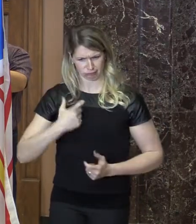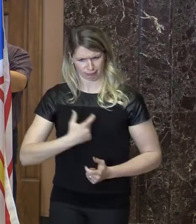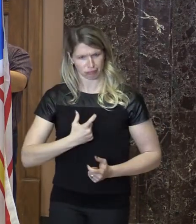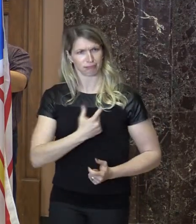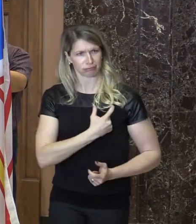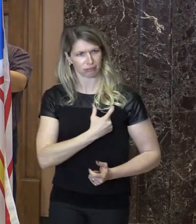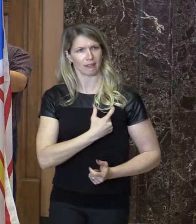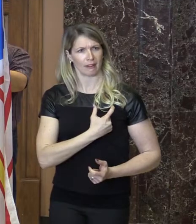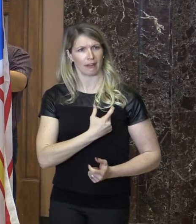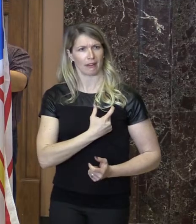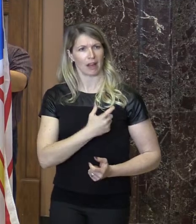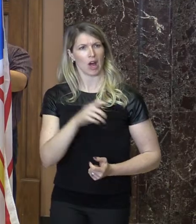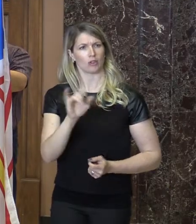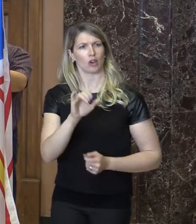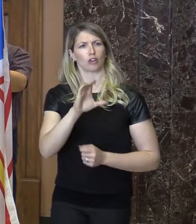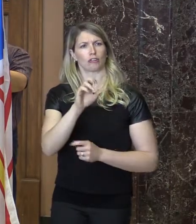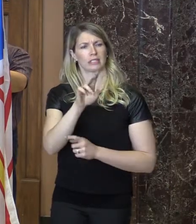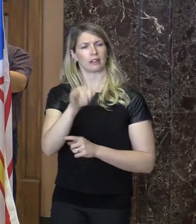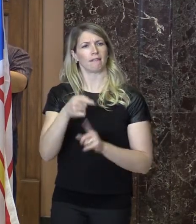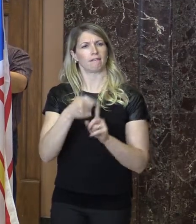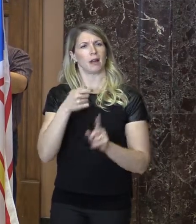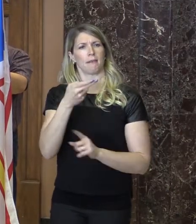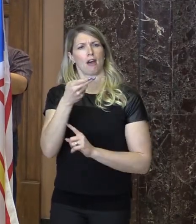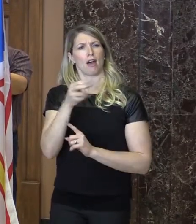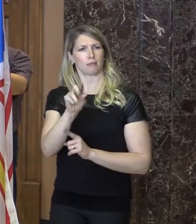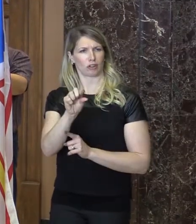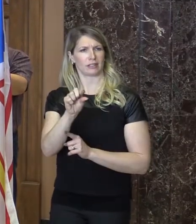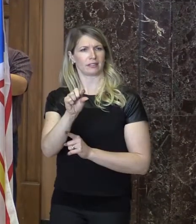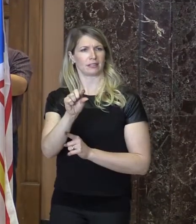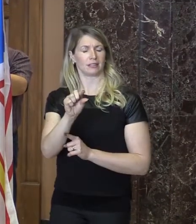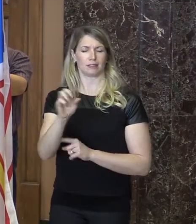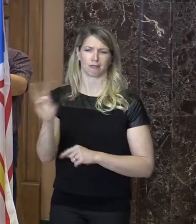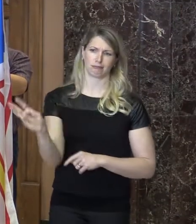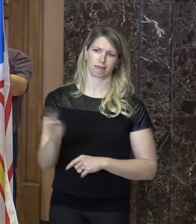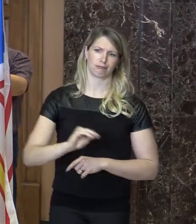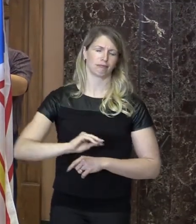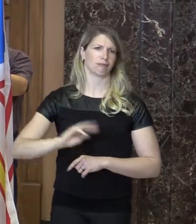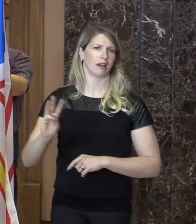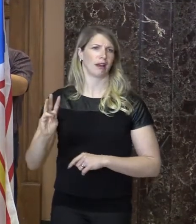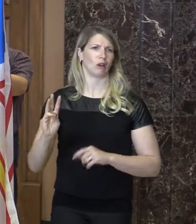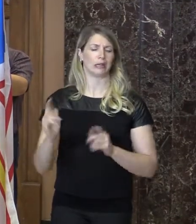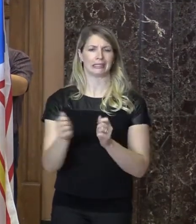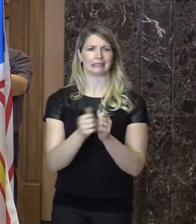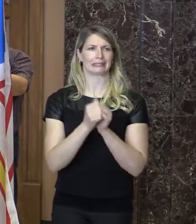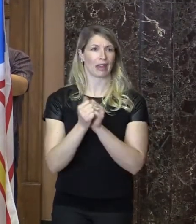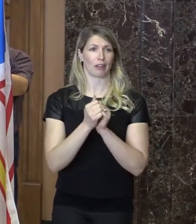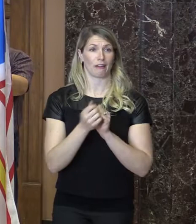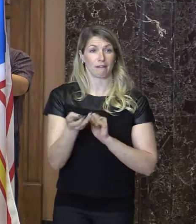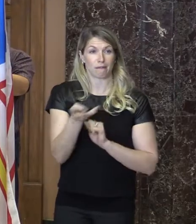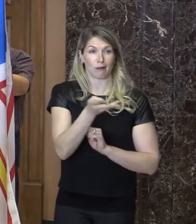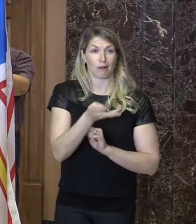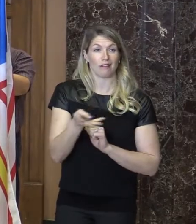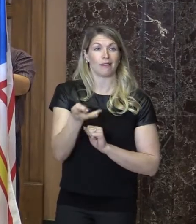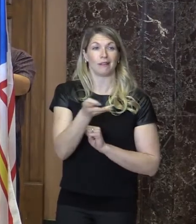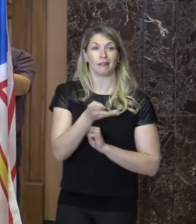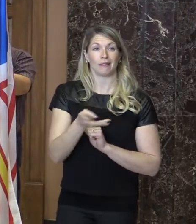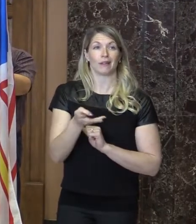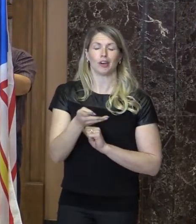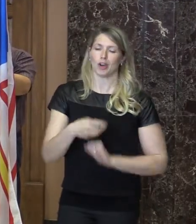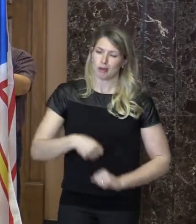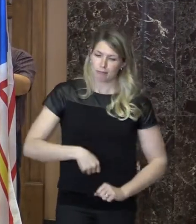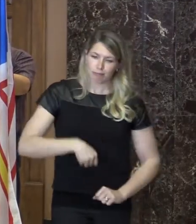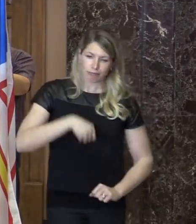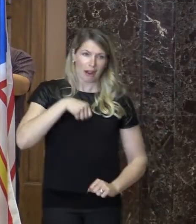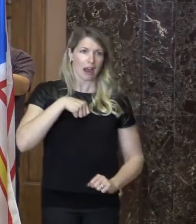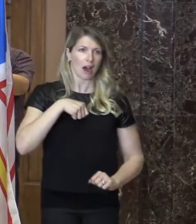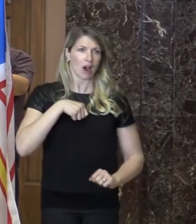Young from Harbour Grace. So, together these fine athletes proudly brought on a